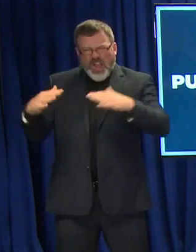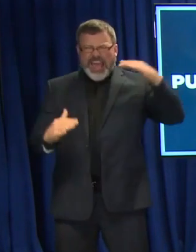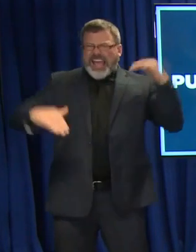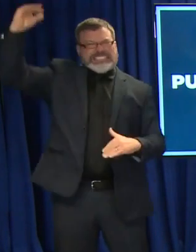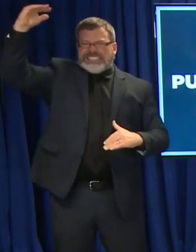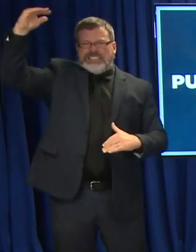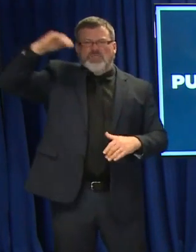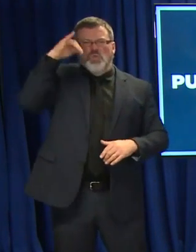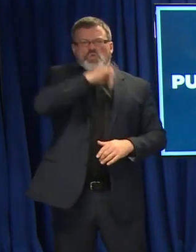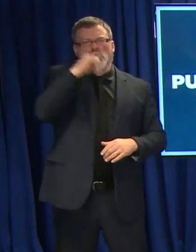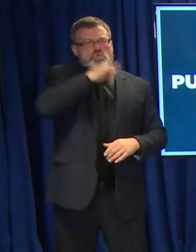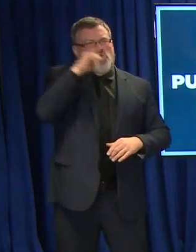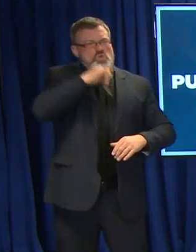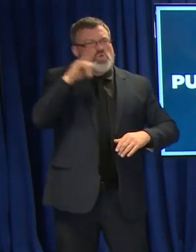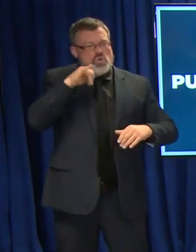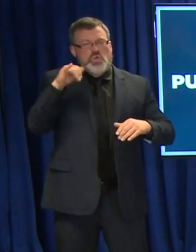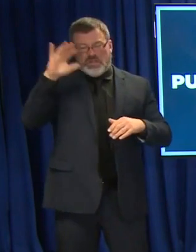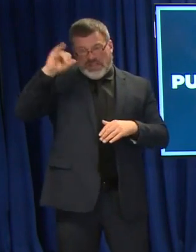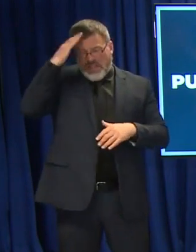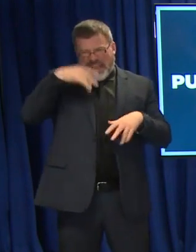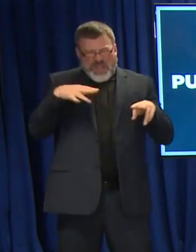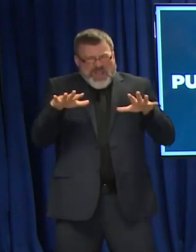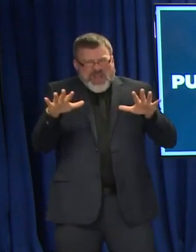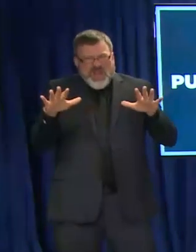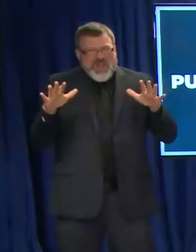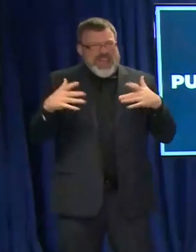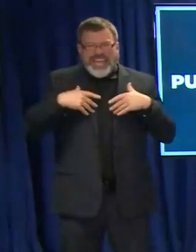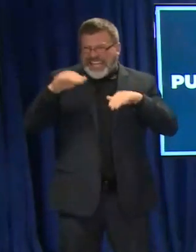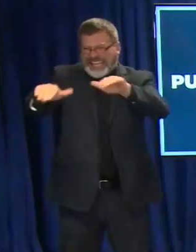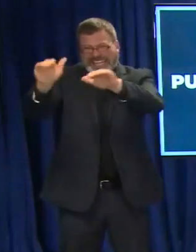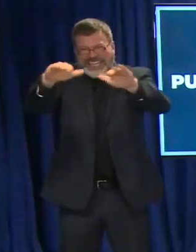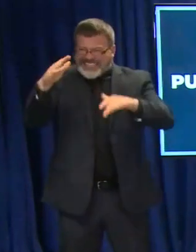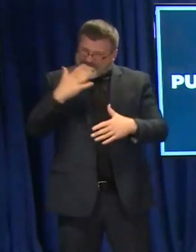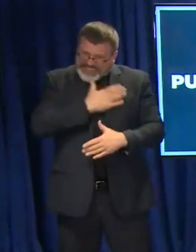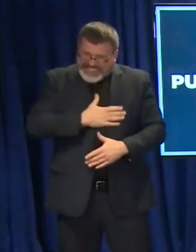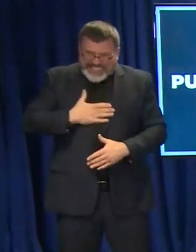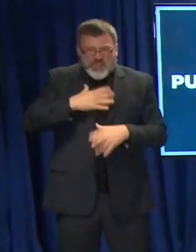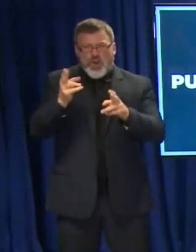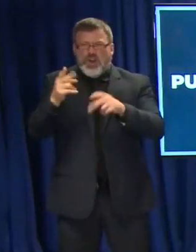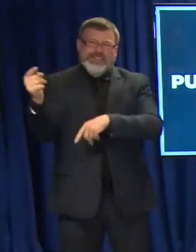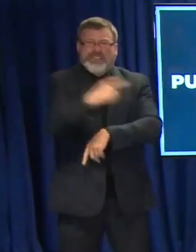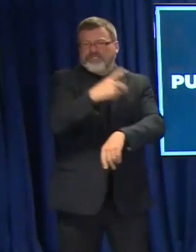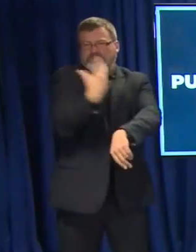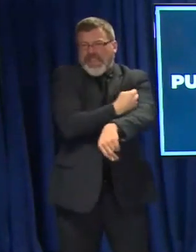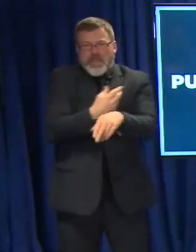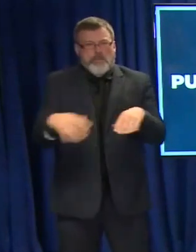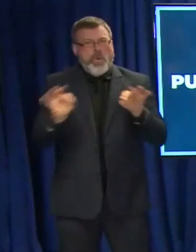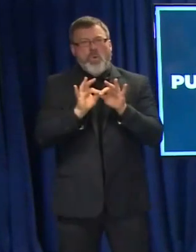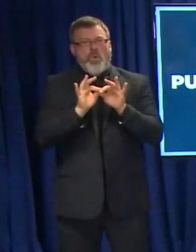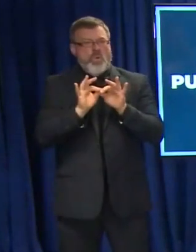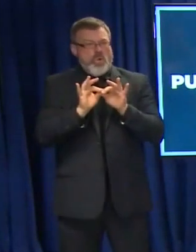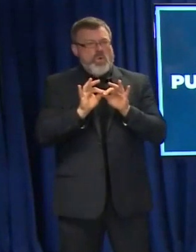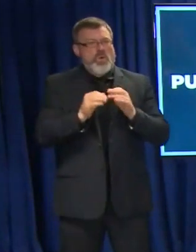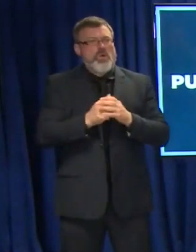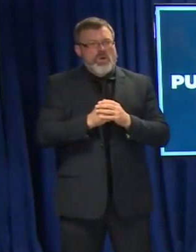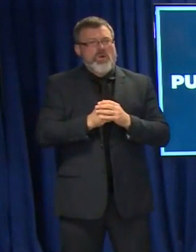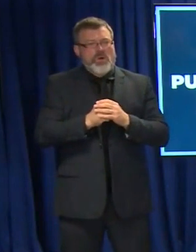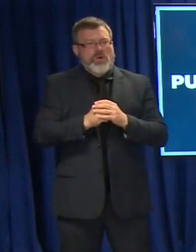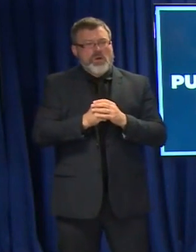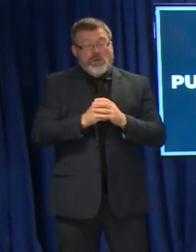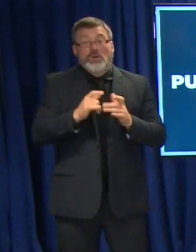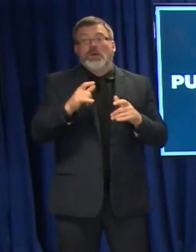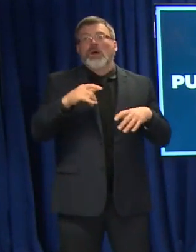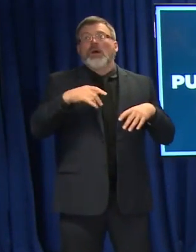recommended to do so. I want to update everybody on booster doses. We've been asked to provide numbers for booster doses